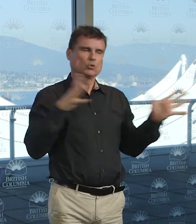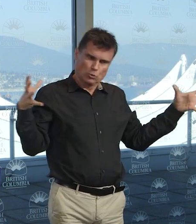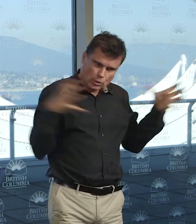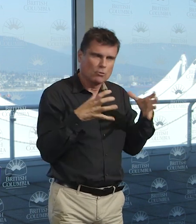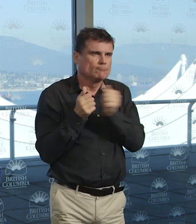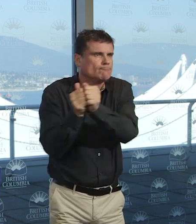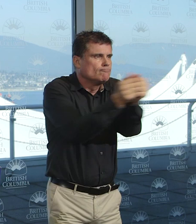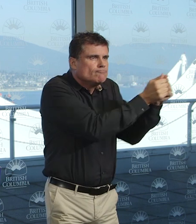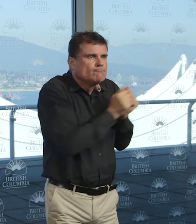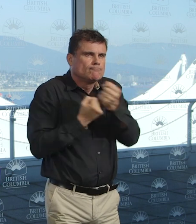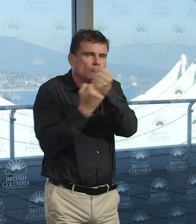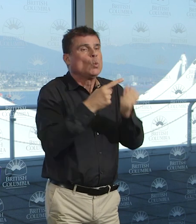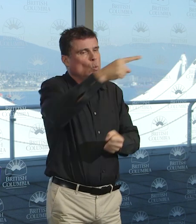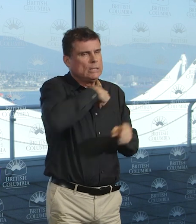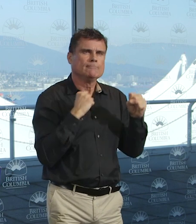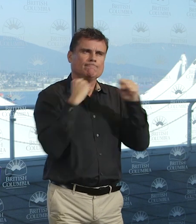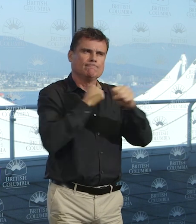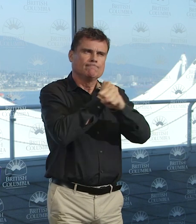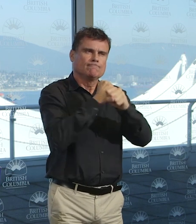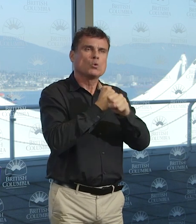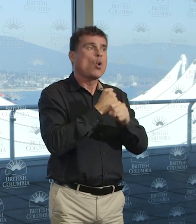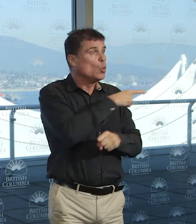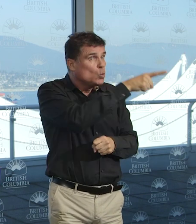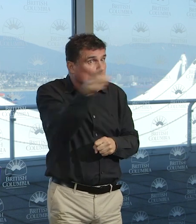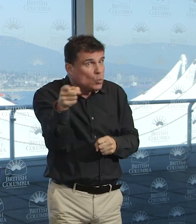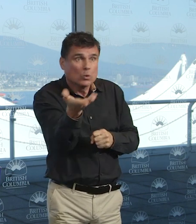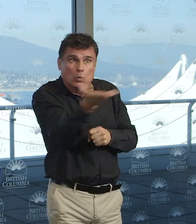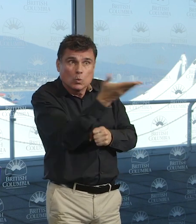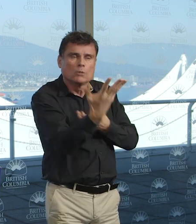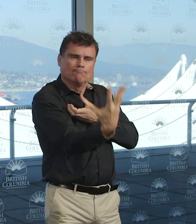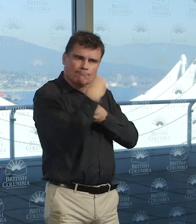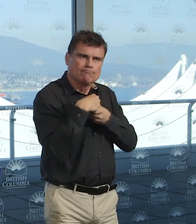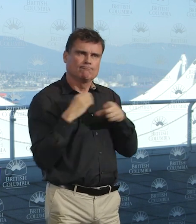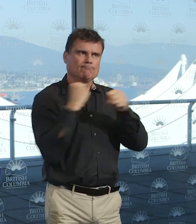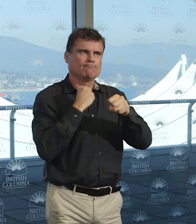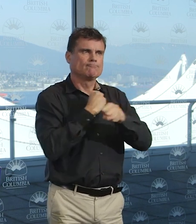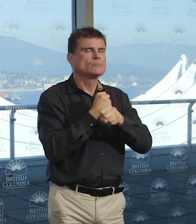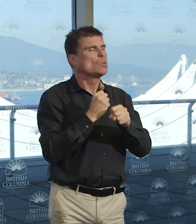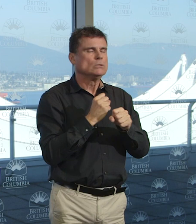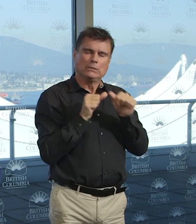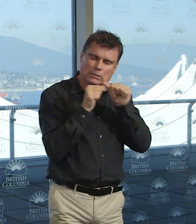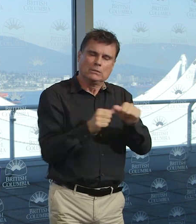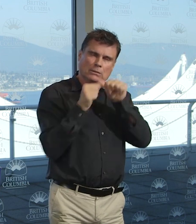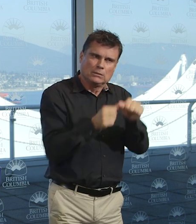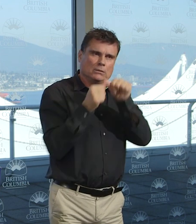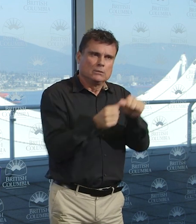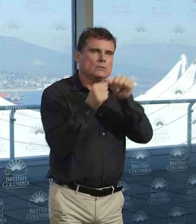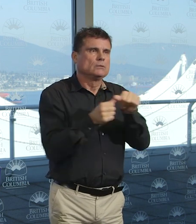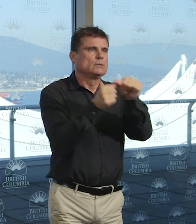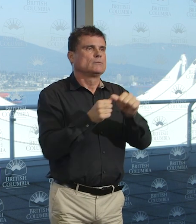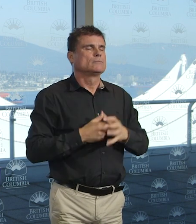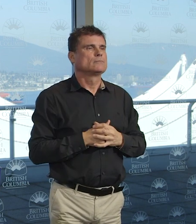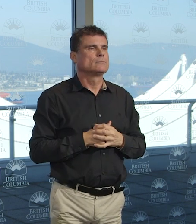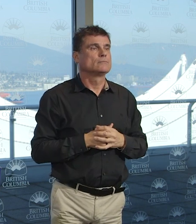join us. We've said it before, but we need to say it again and again and again, not just in settings like this, but to one another,